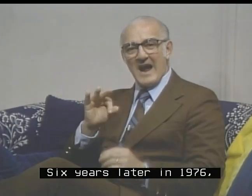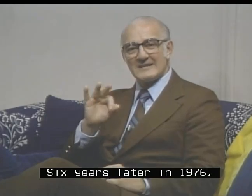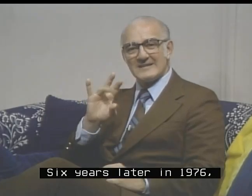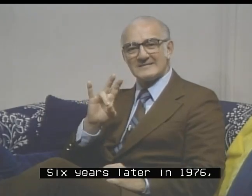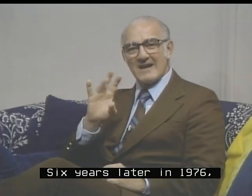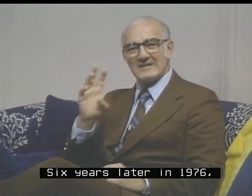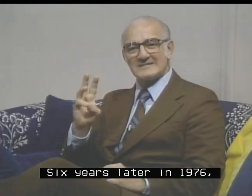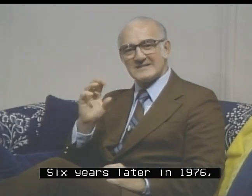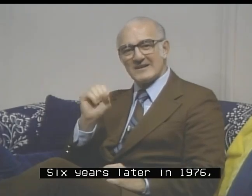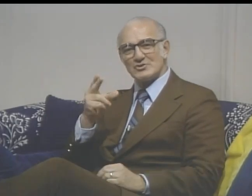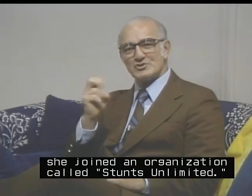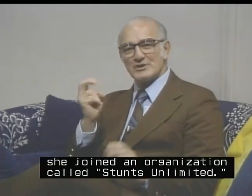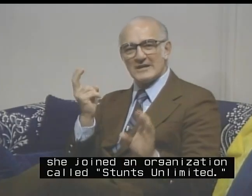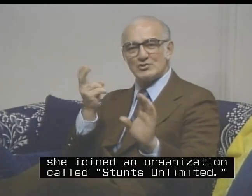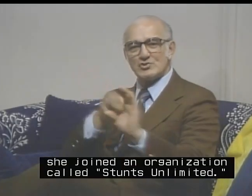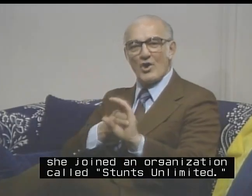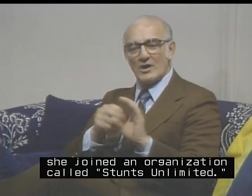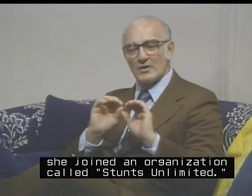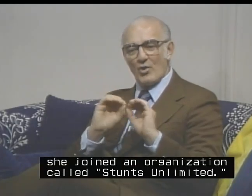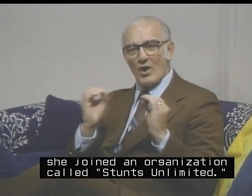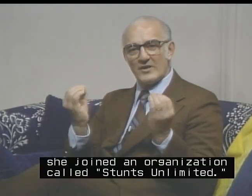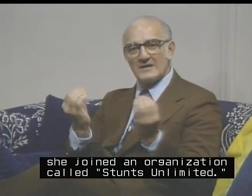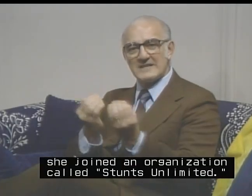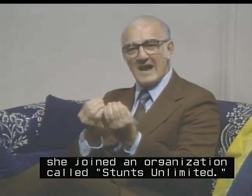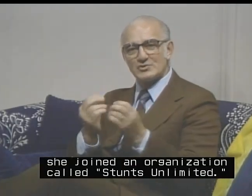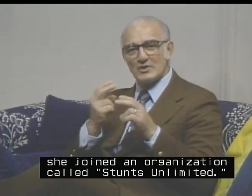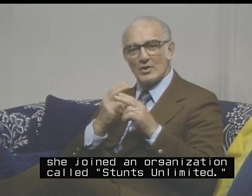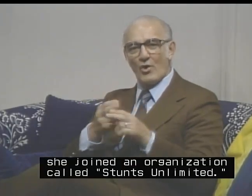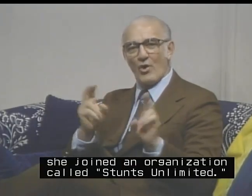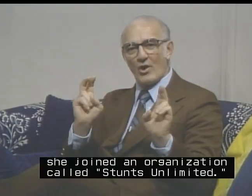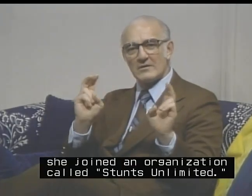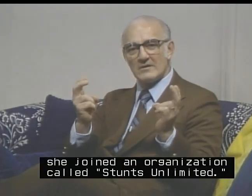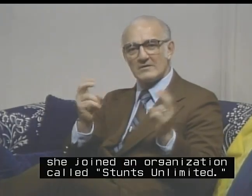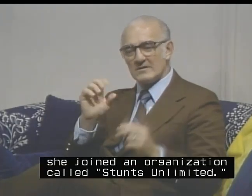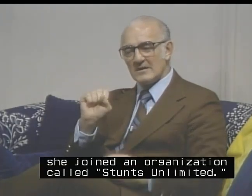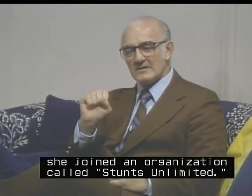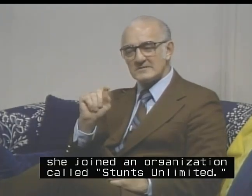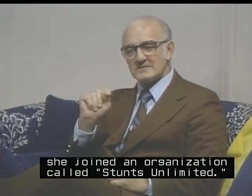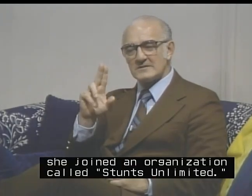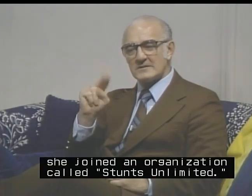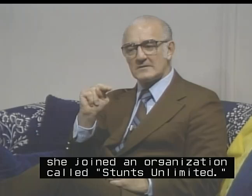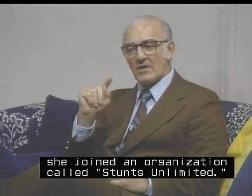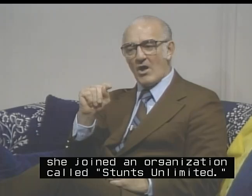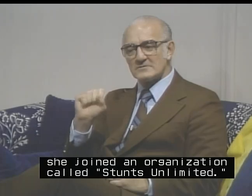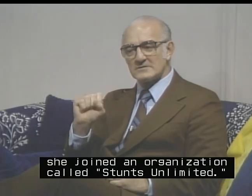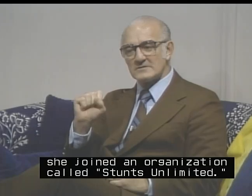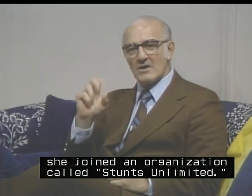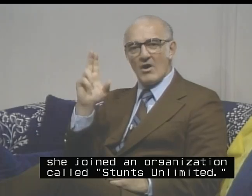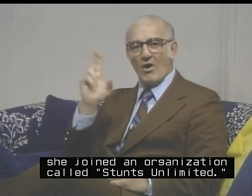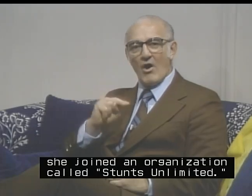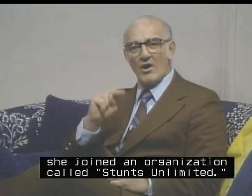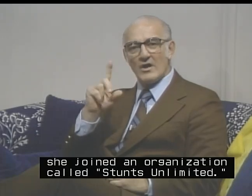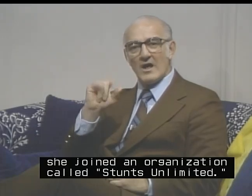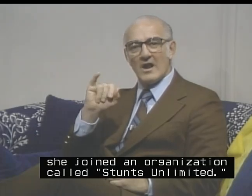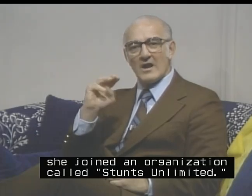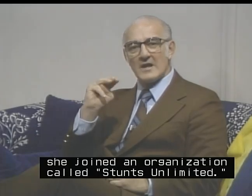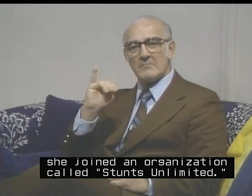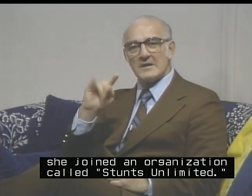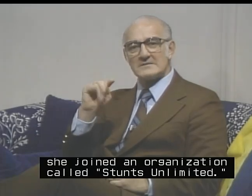1976, she joined an organization called Stunts Unlimited.